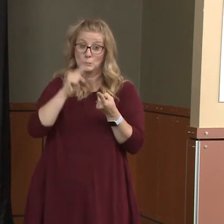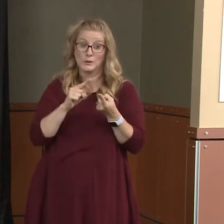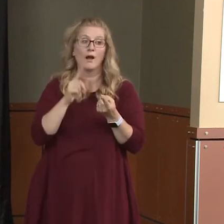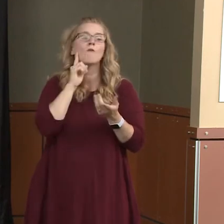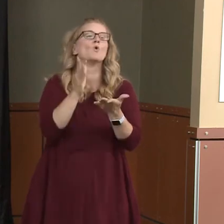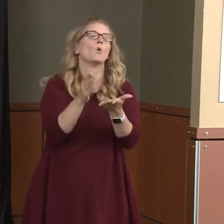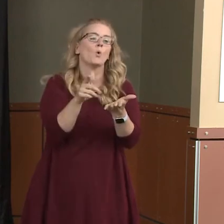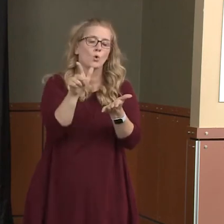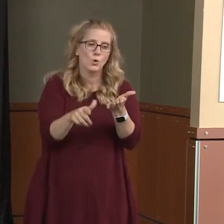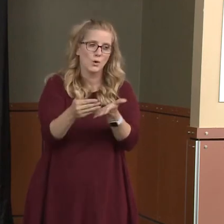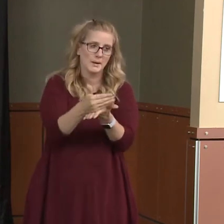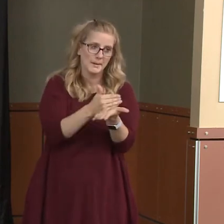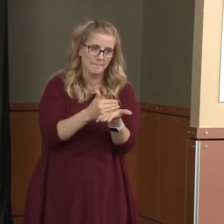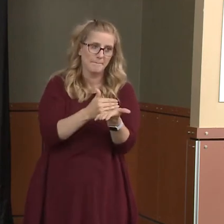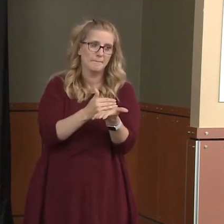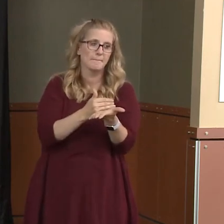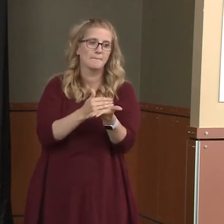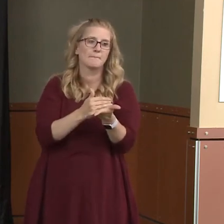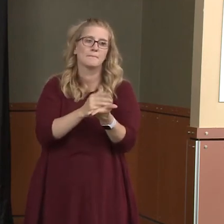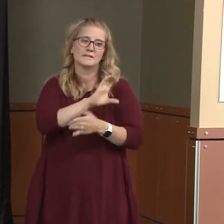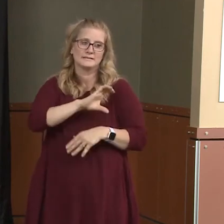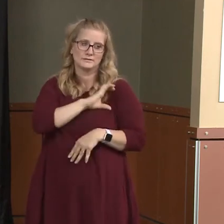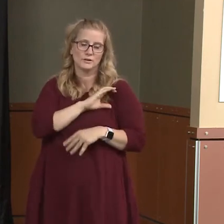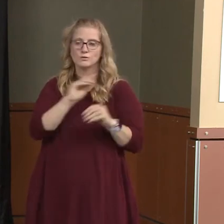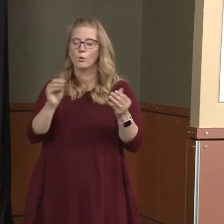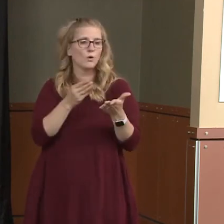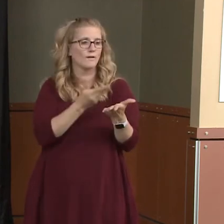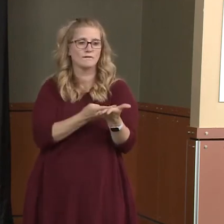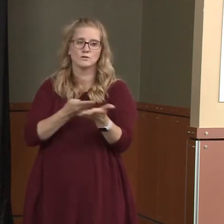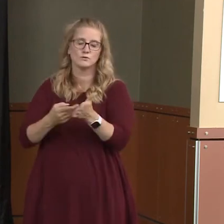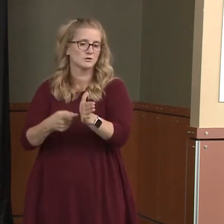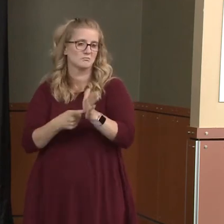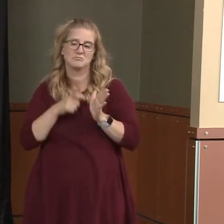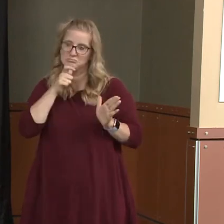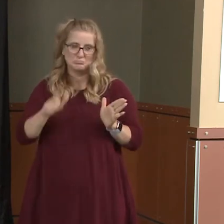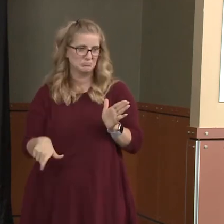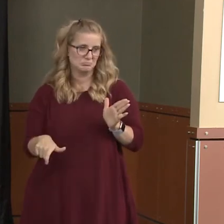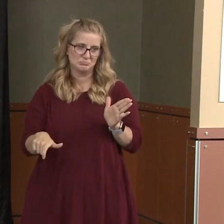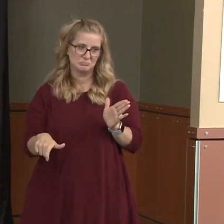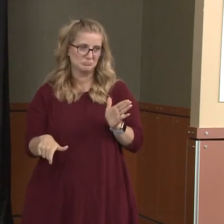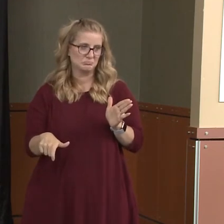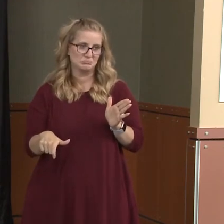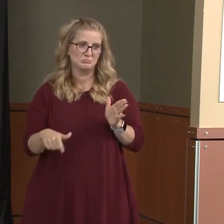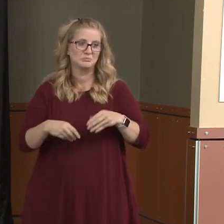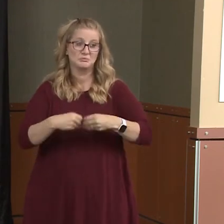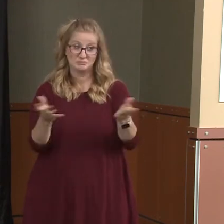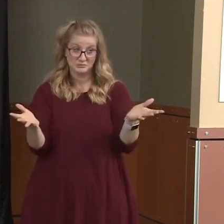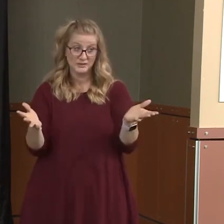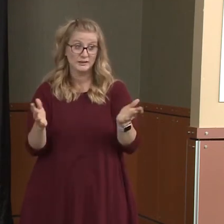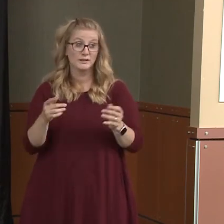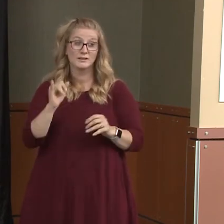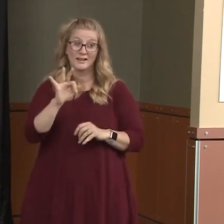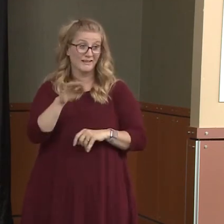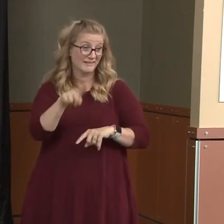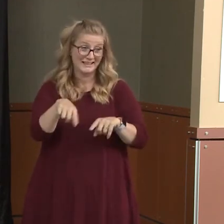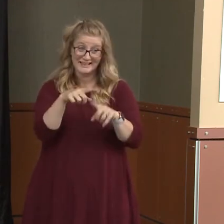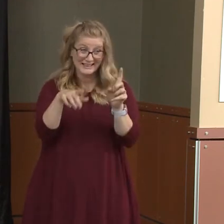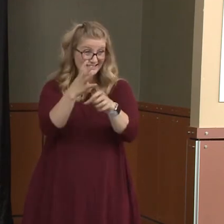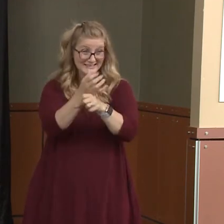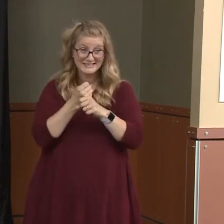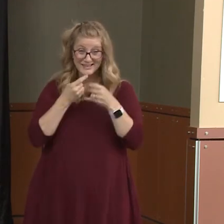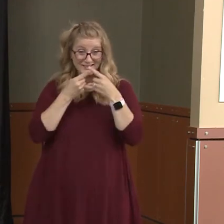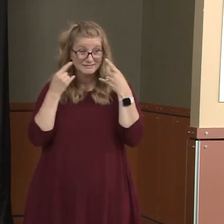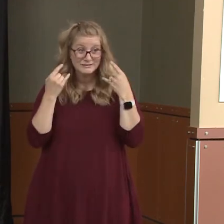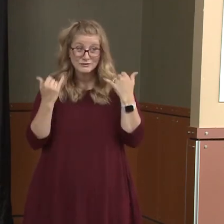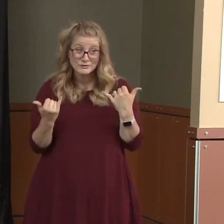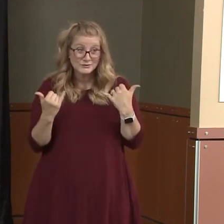get these masks into the hands of those who need them the most in our community. If you are not able to participate in that drive-through today, we